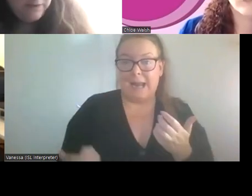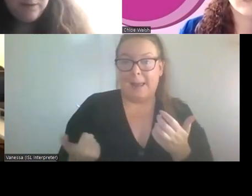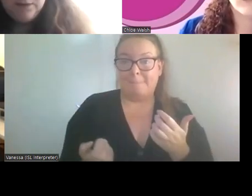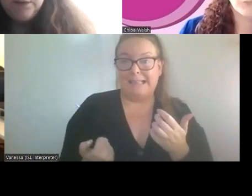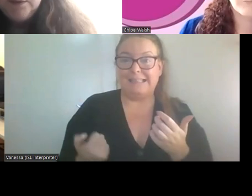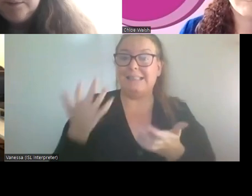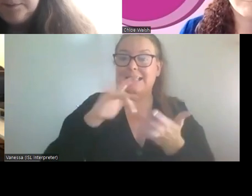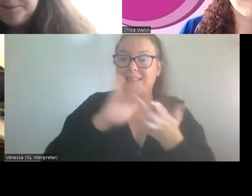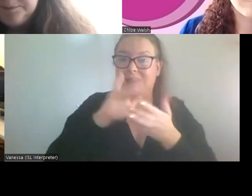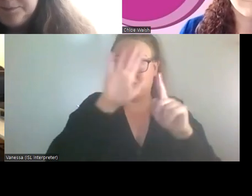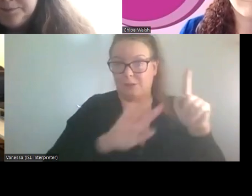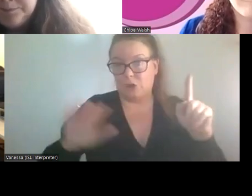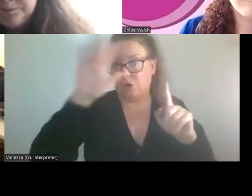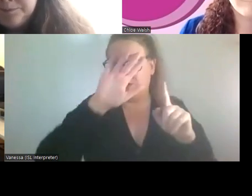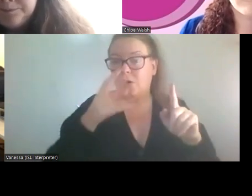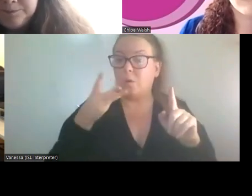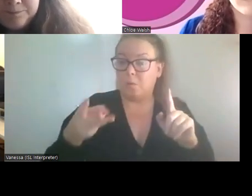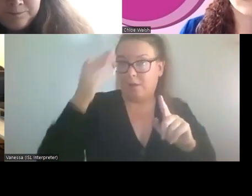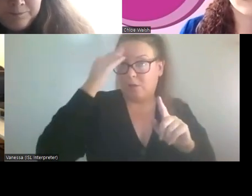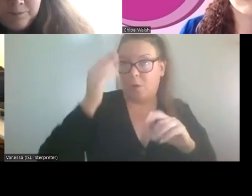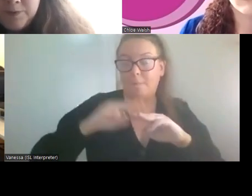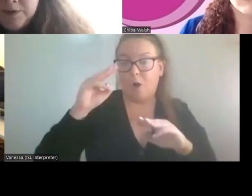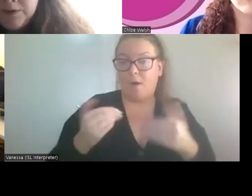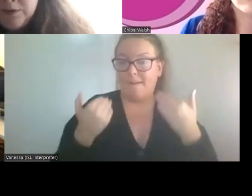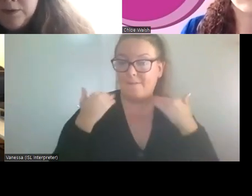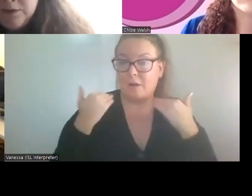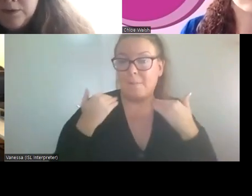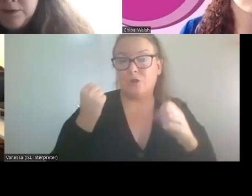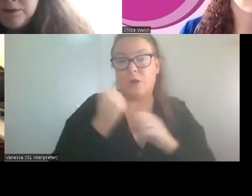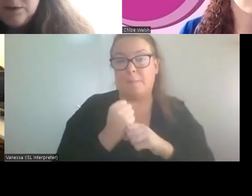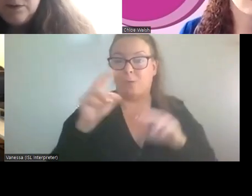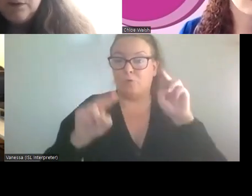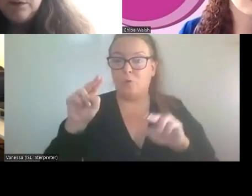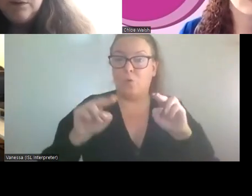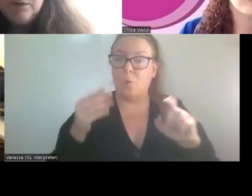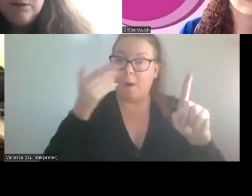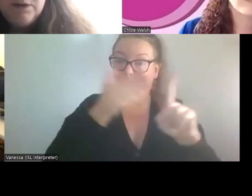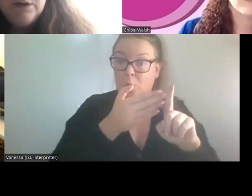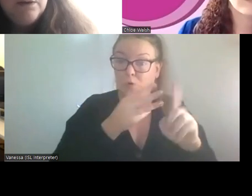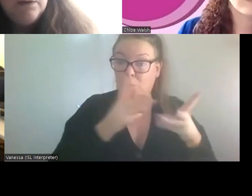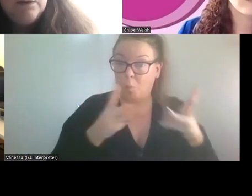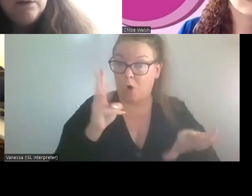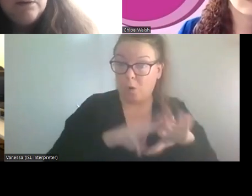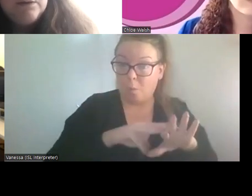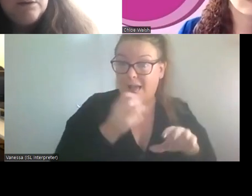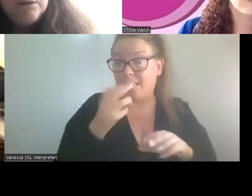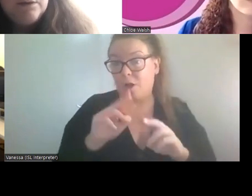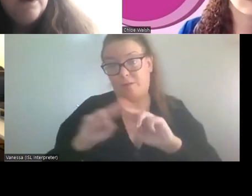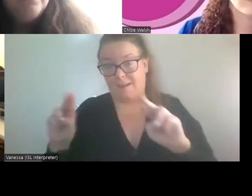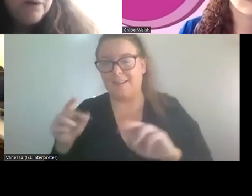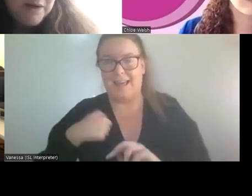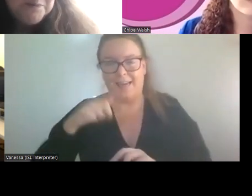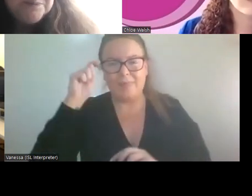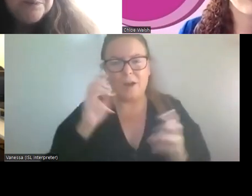give us a bit more information about whether our new approach to diabetes care is effective or not. I mean, I think it probably is.